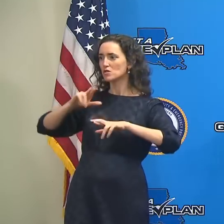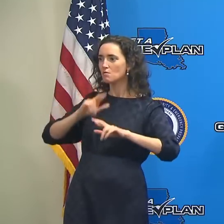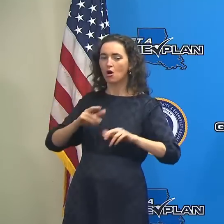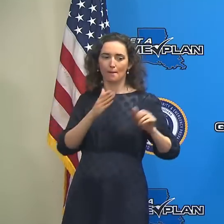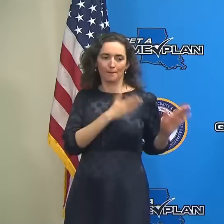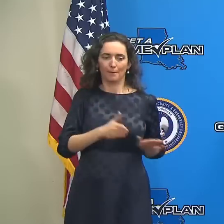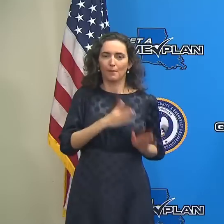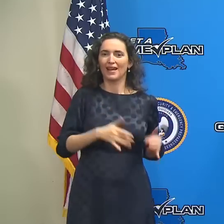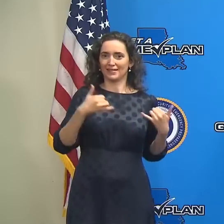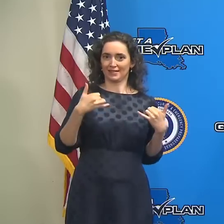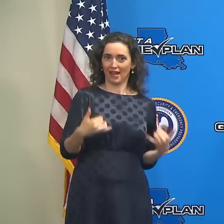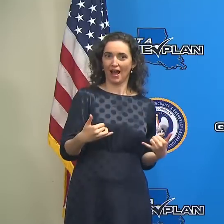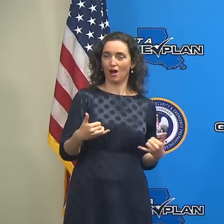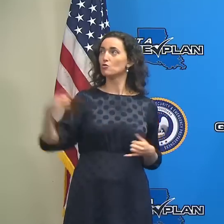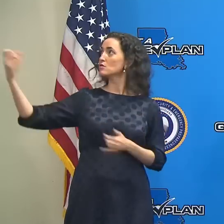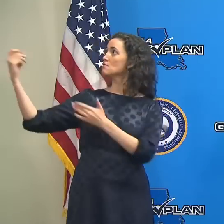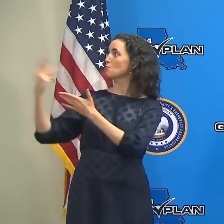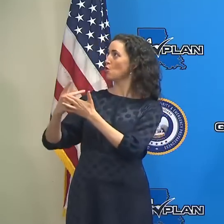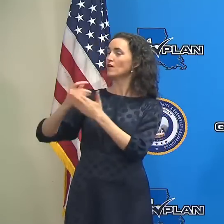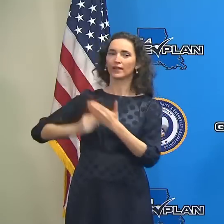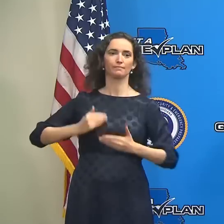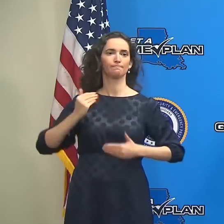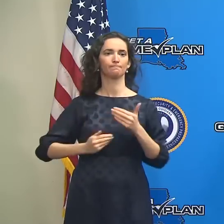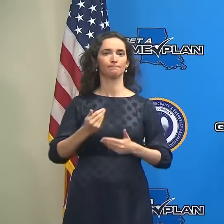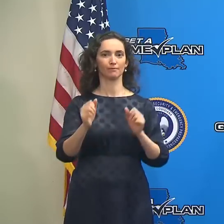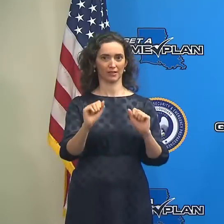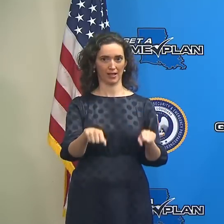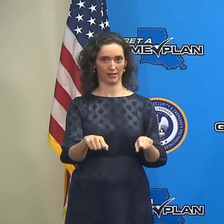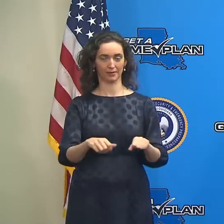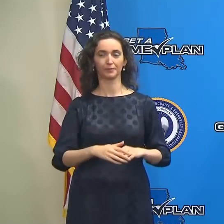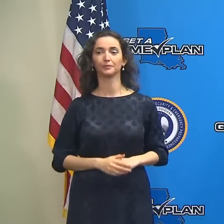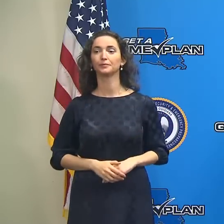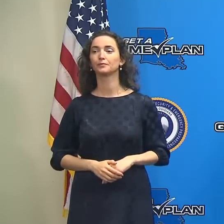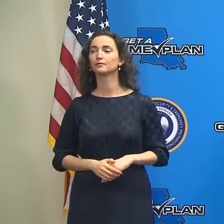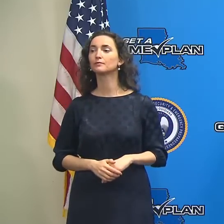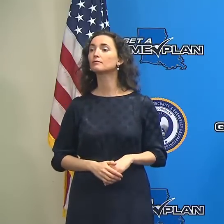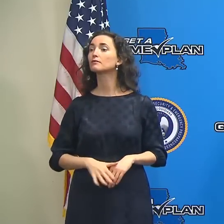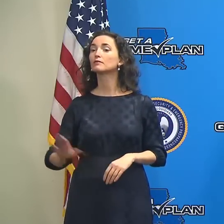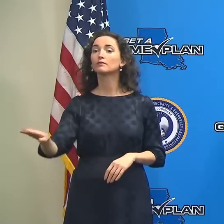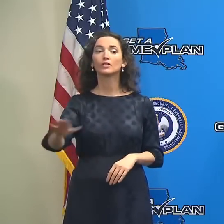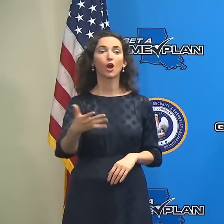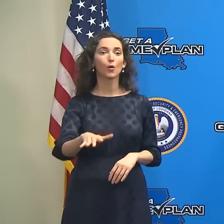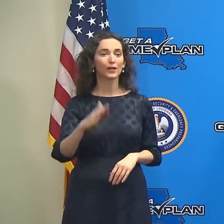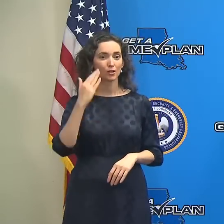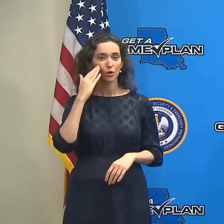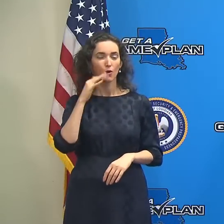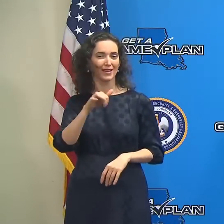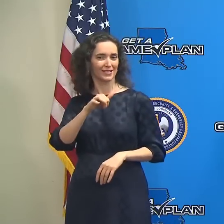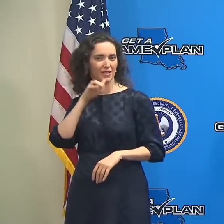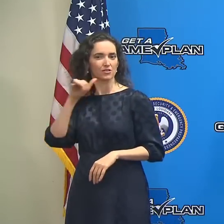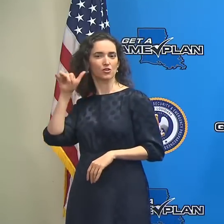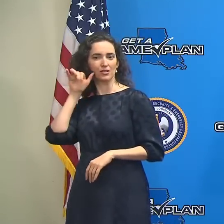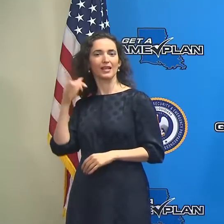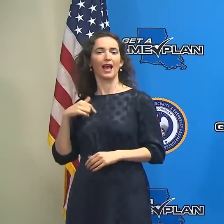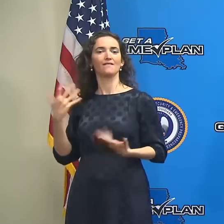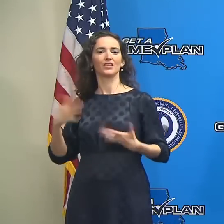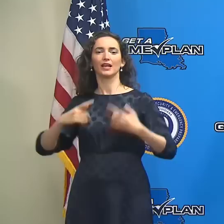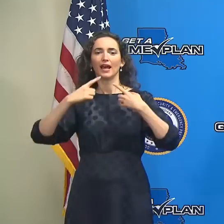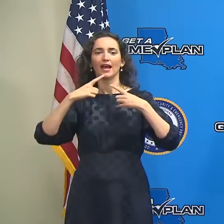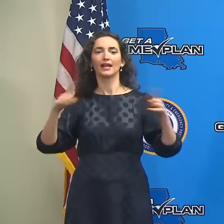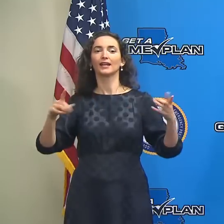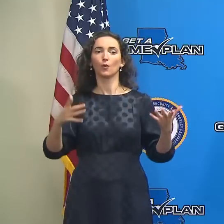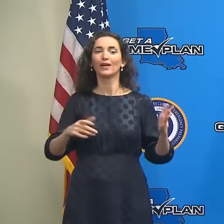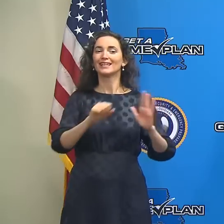advance of landfall. Yesterday, as you all probably know, I also issued a state of emergency